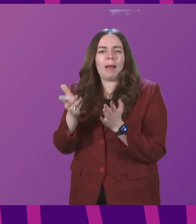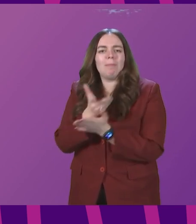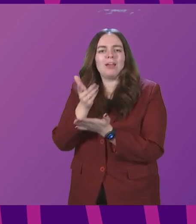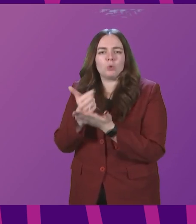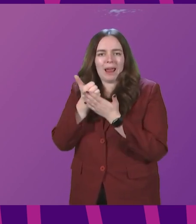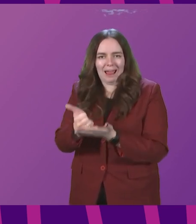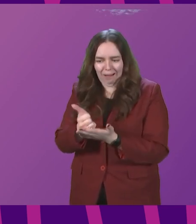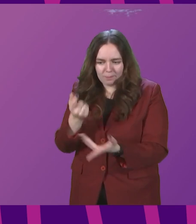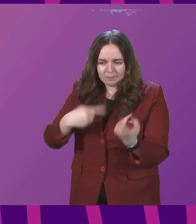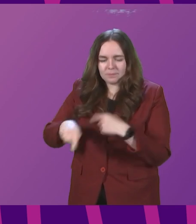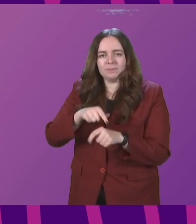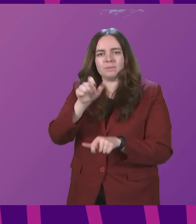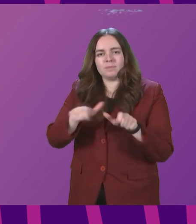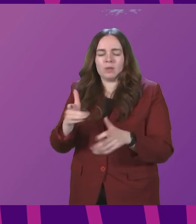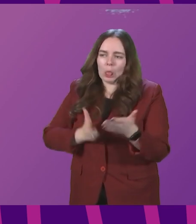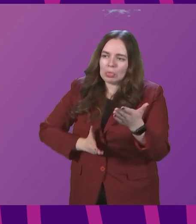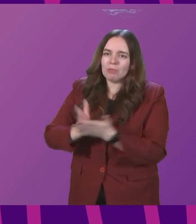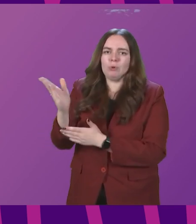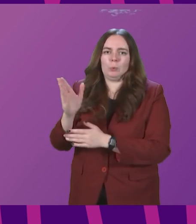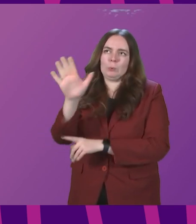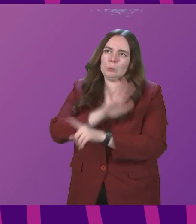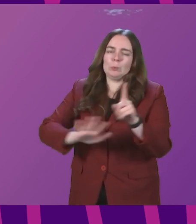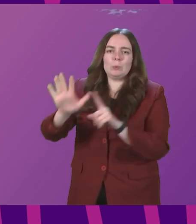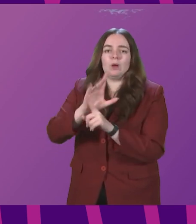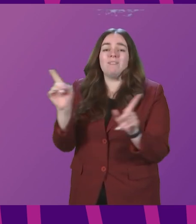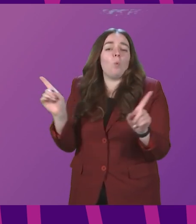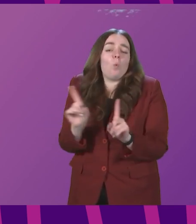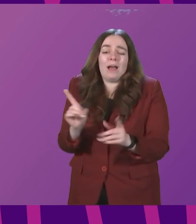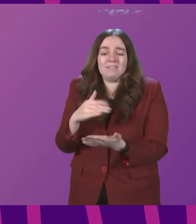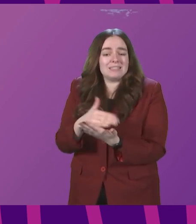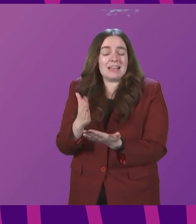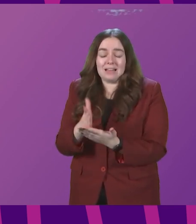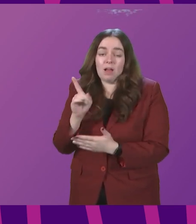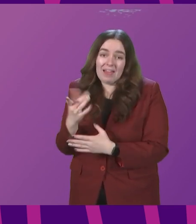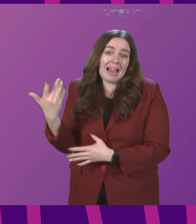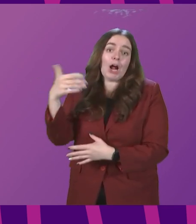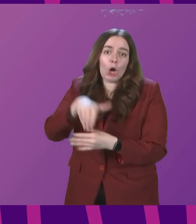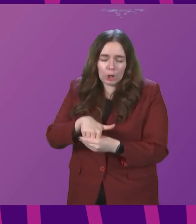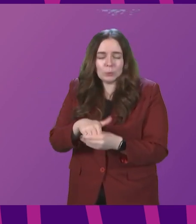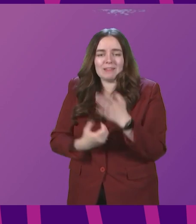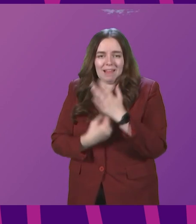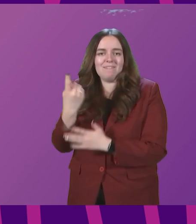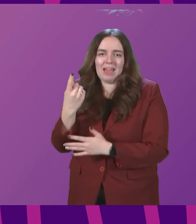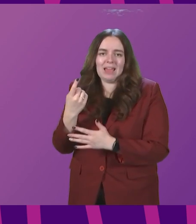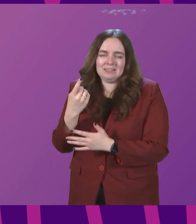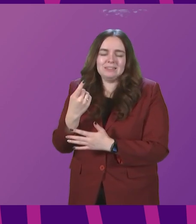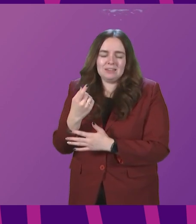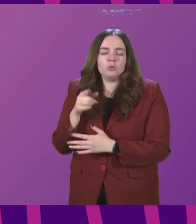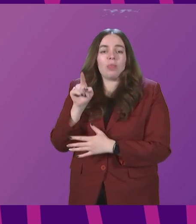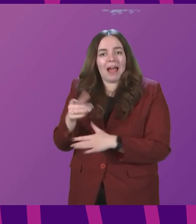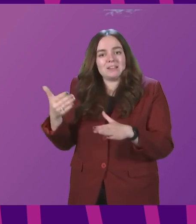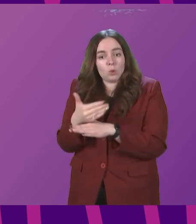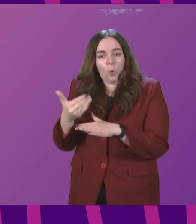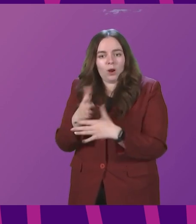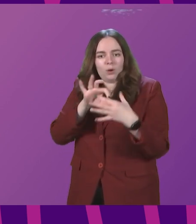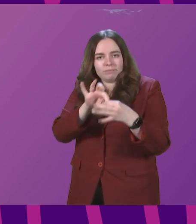goes to those right throughout the supply chain of whatever sector we are talking about. that very much includes the events sector. So that is the work that we are